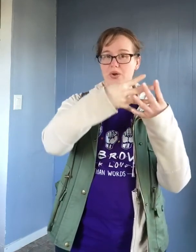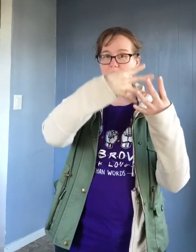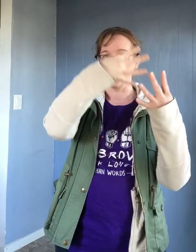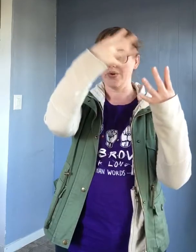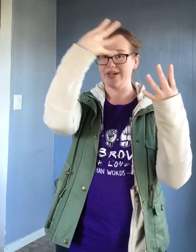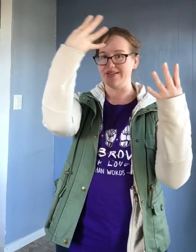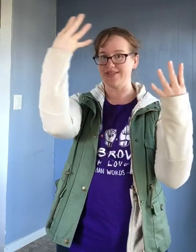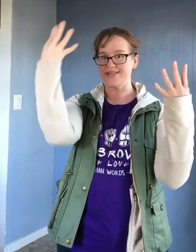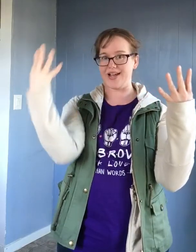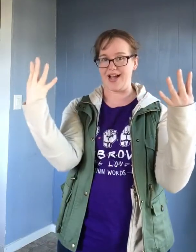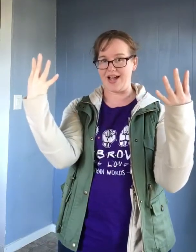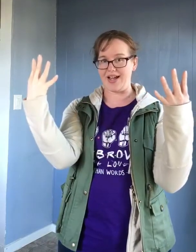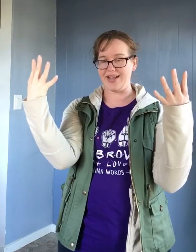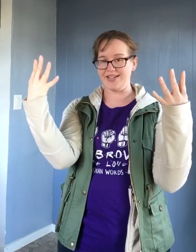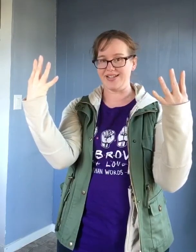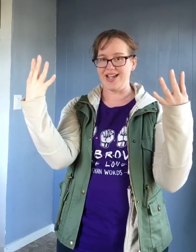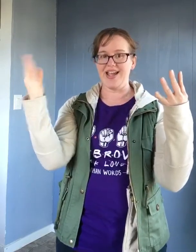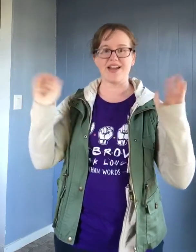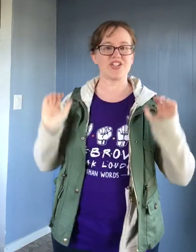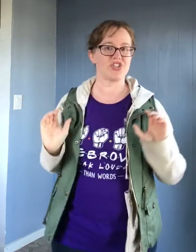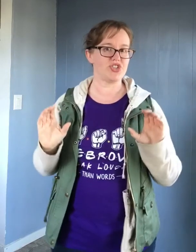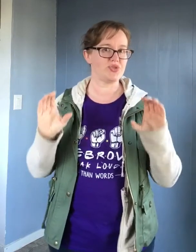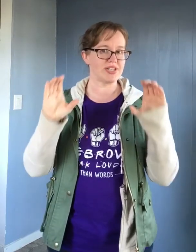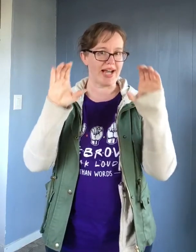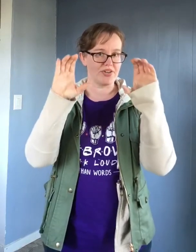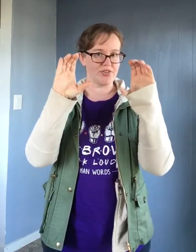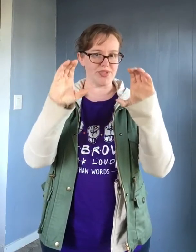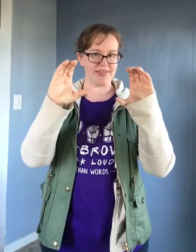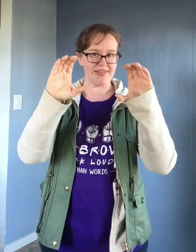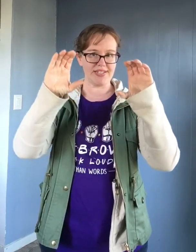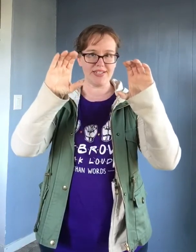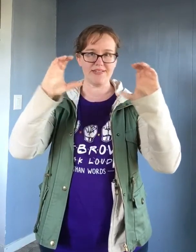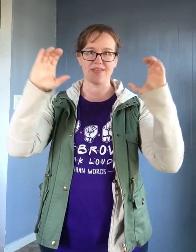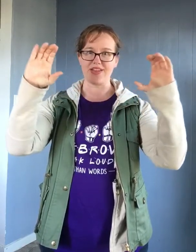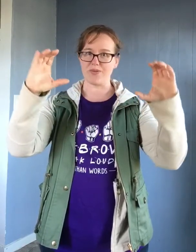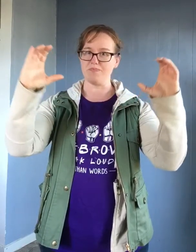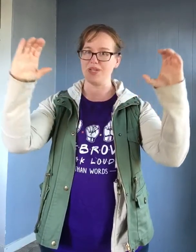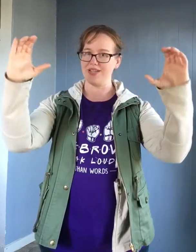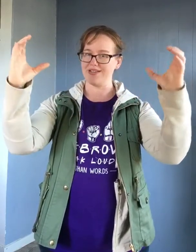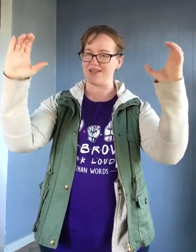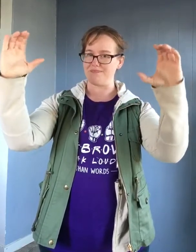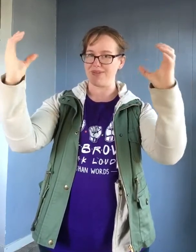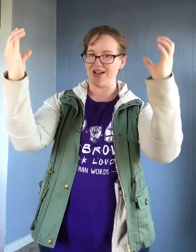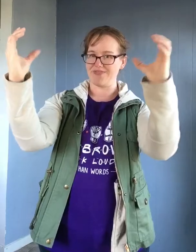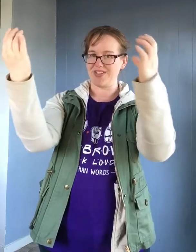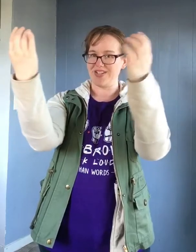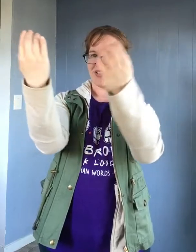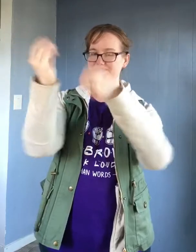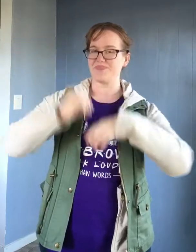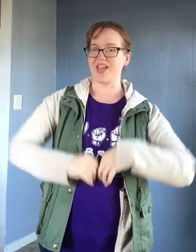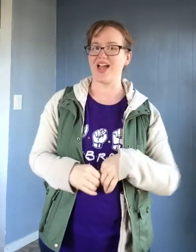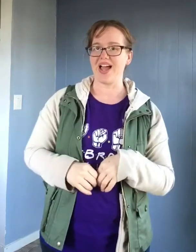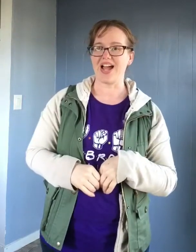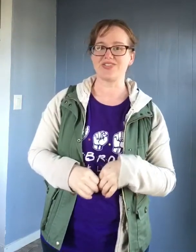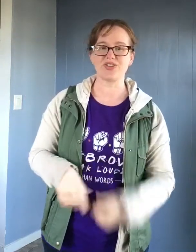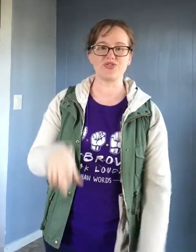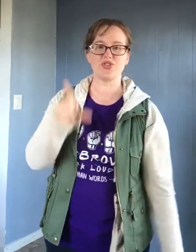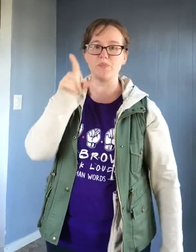in the sky. And I showed you clouds with seas that are big and puffy. I showed you